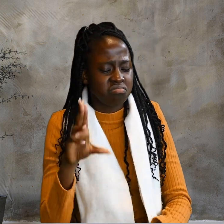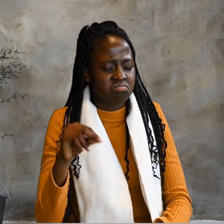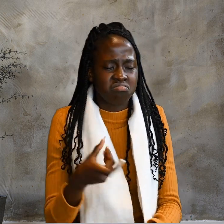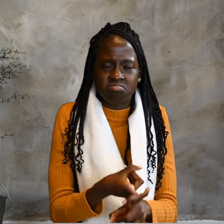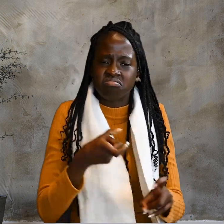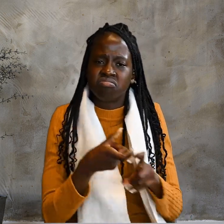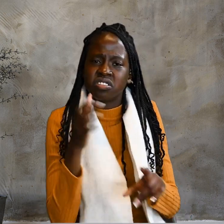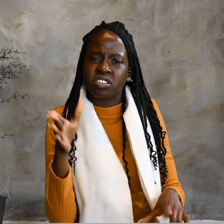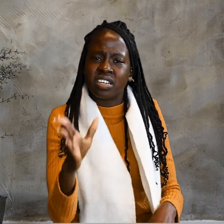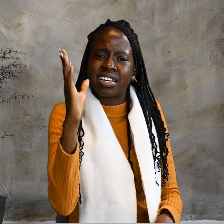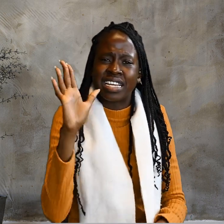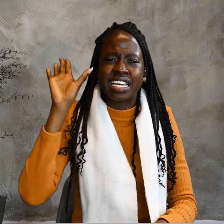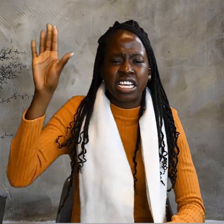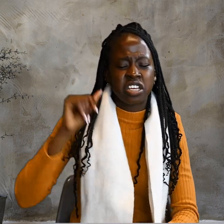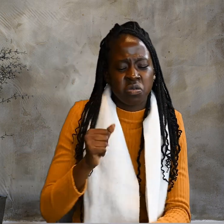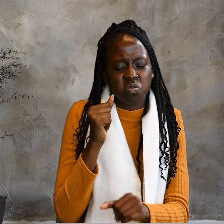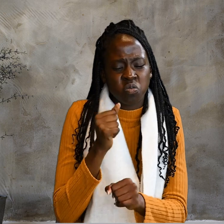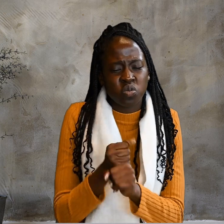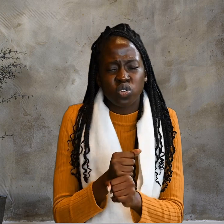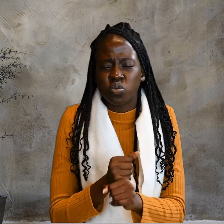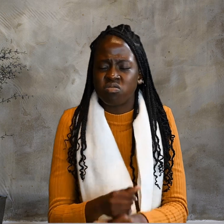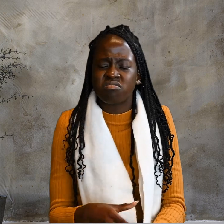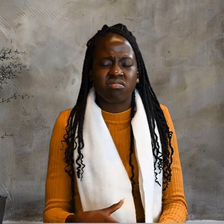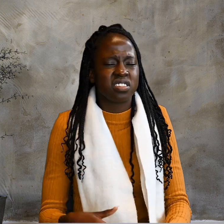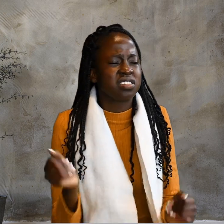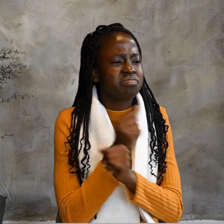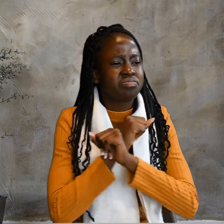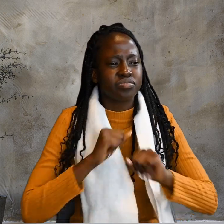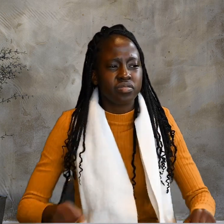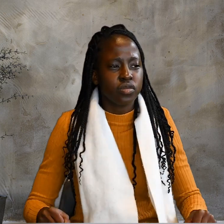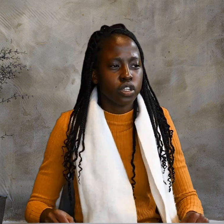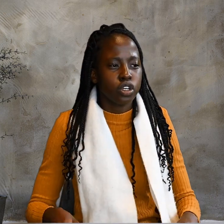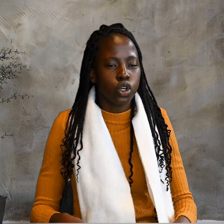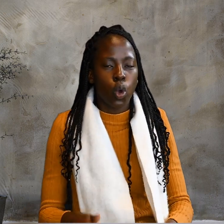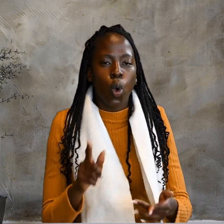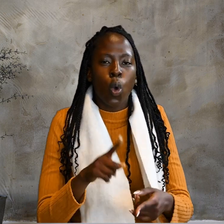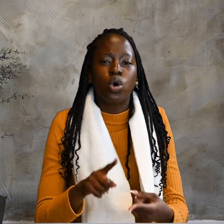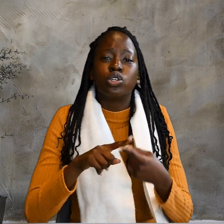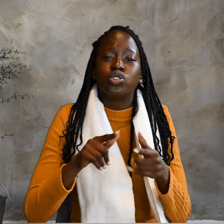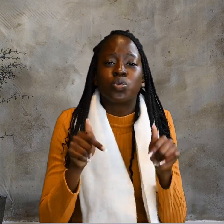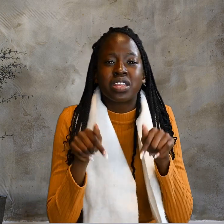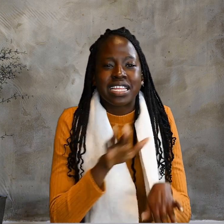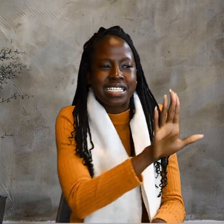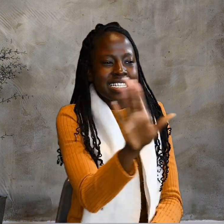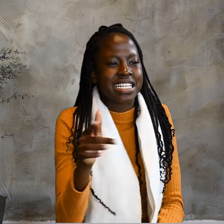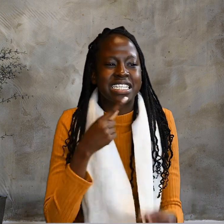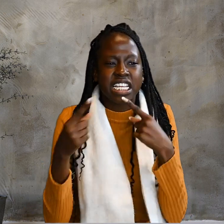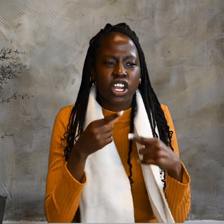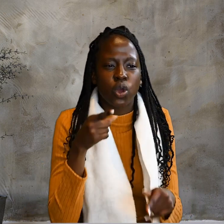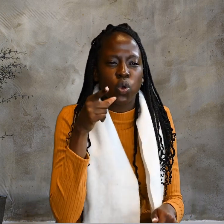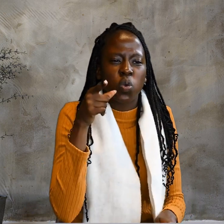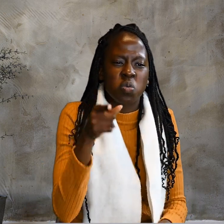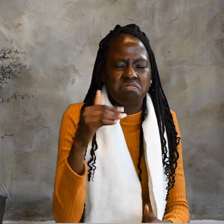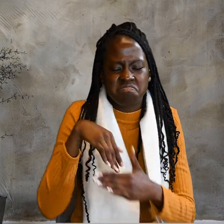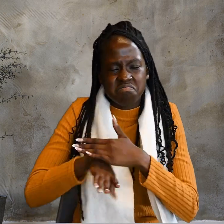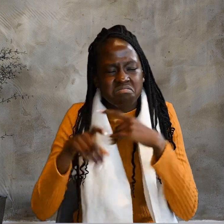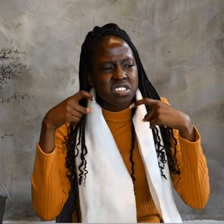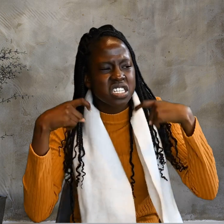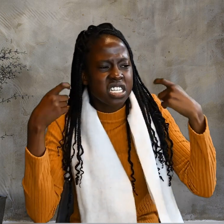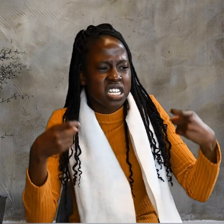To this they replied, You were steeped in sin at birth. How dare you lecture us?